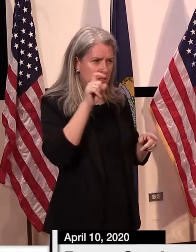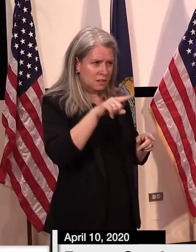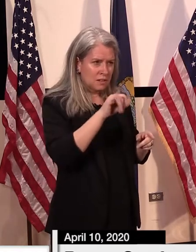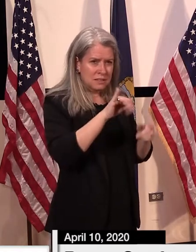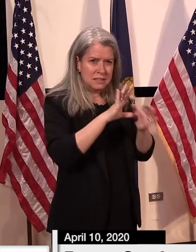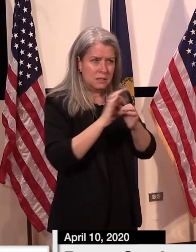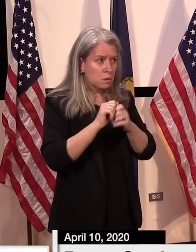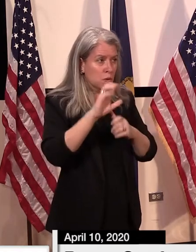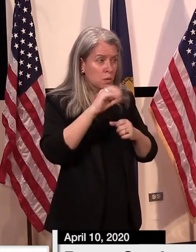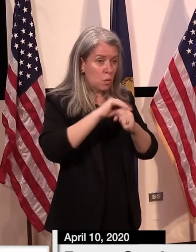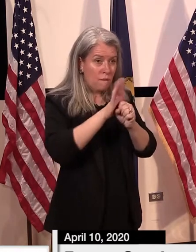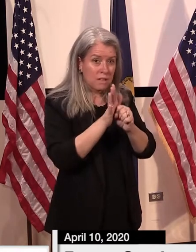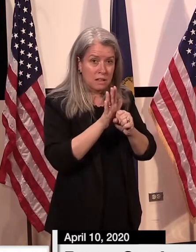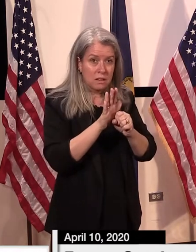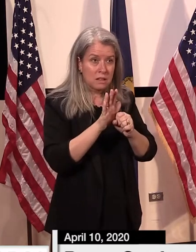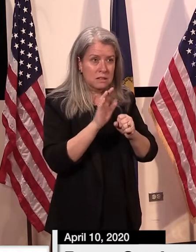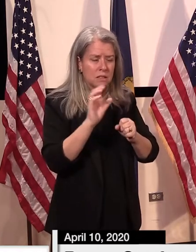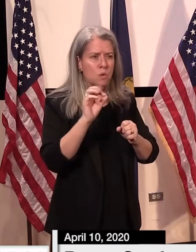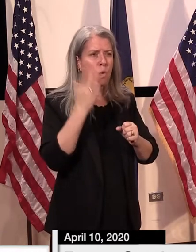regards to COVID-19?